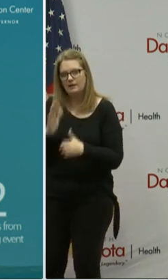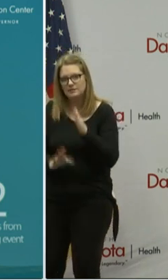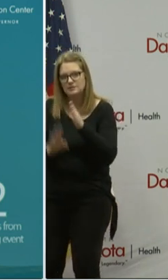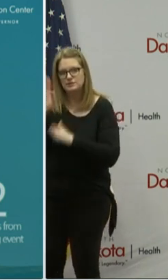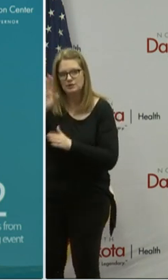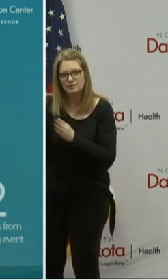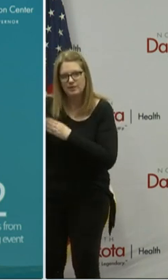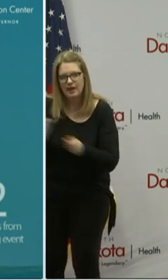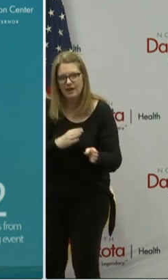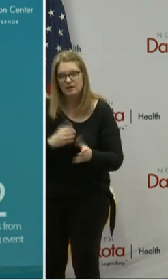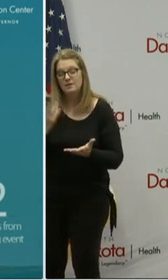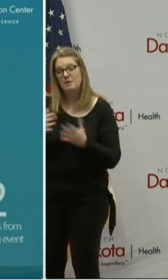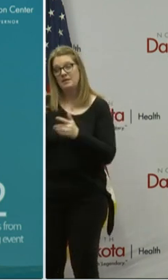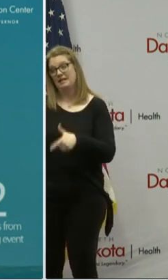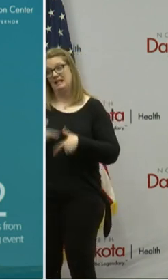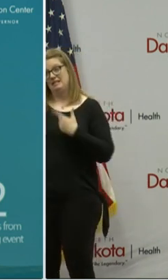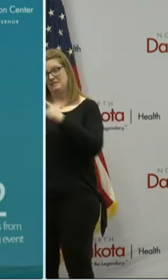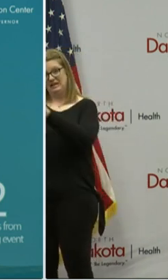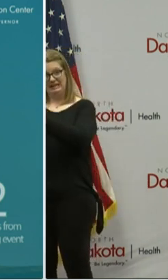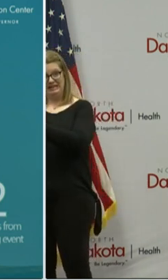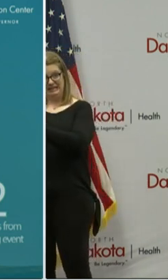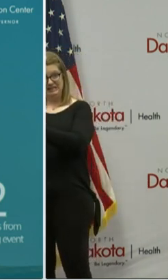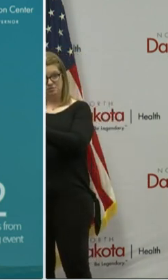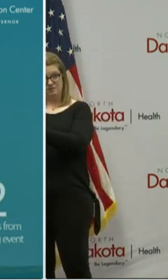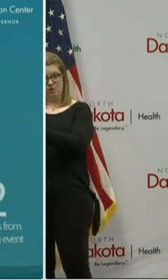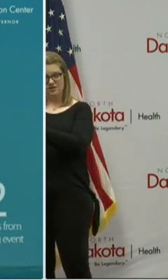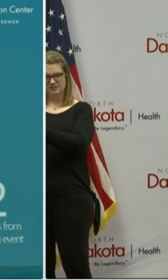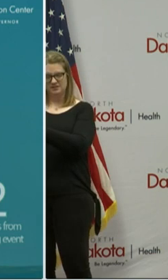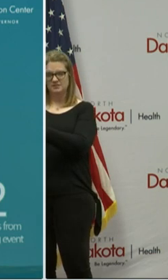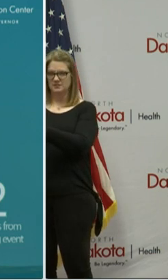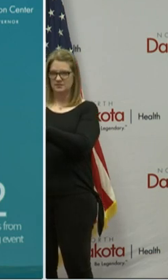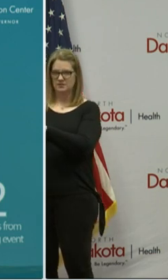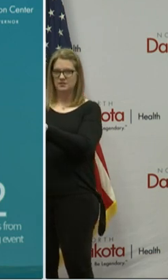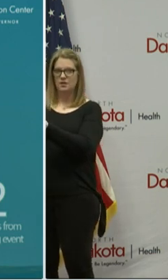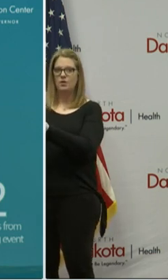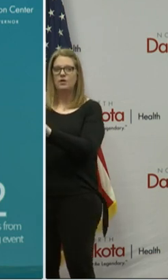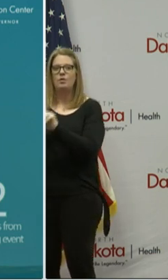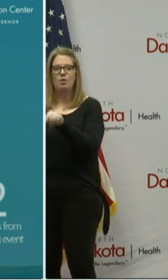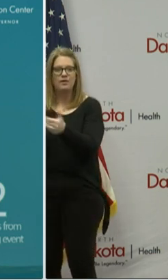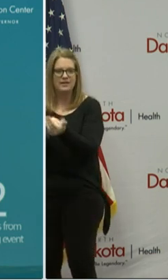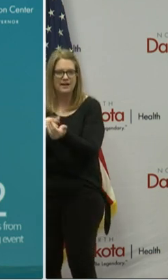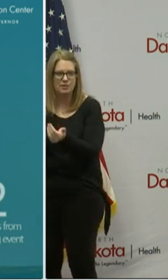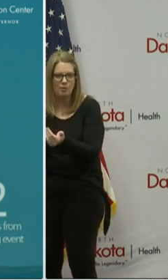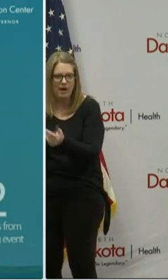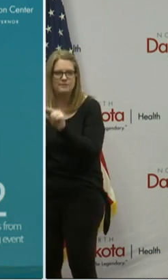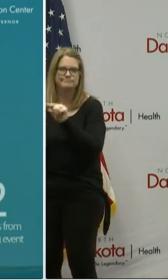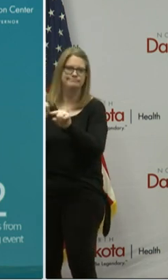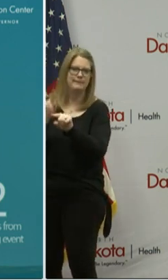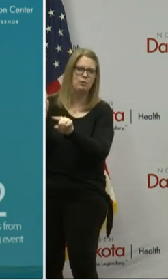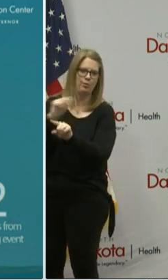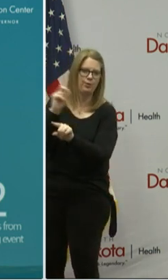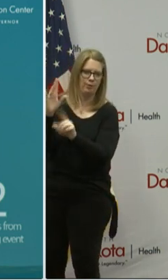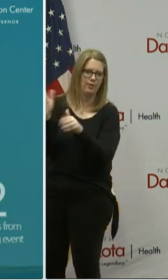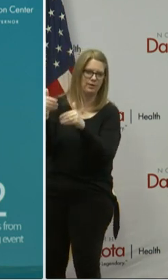individuals may live in East Grand Forks but they're going to be likely receiving care from a North Dakota provider